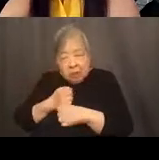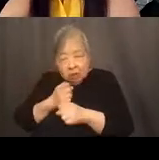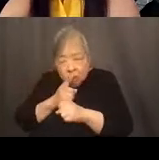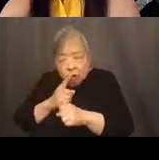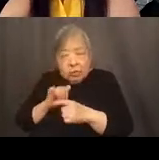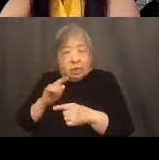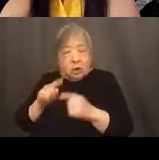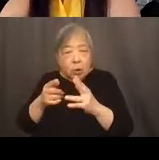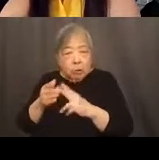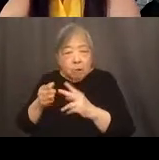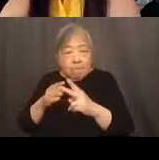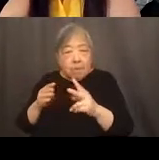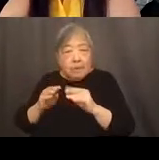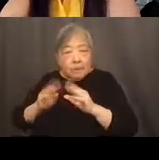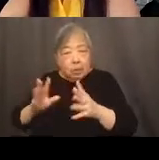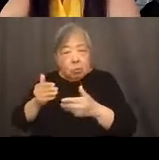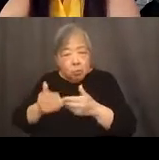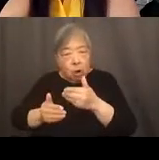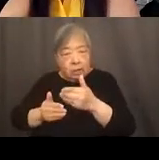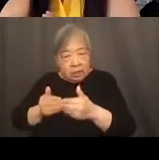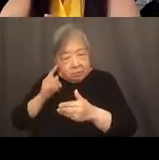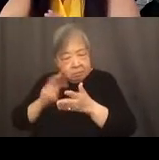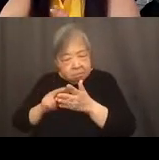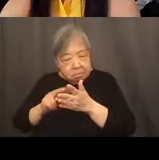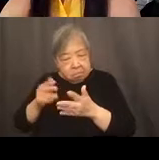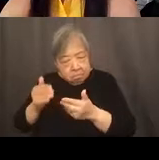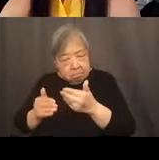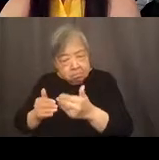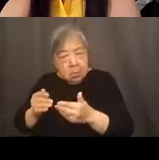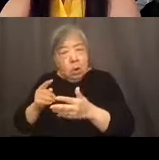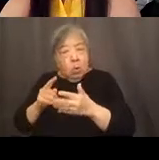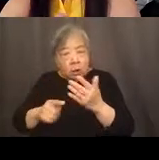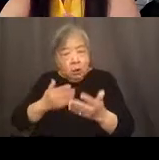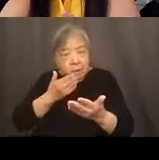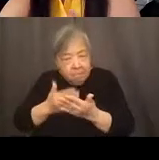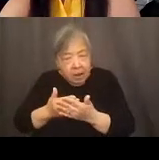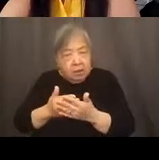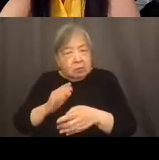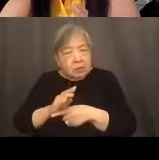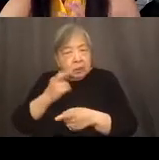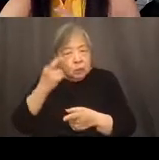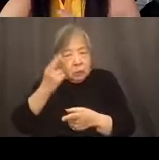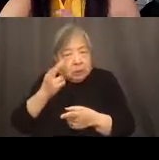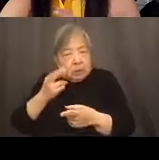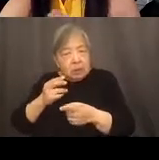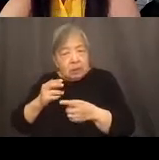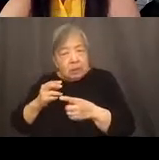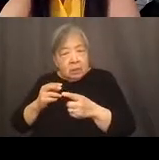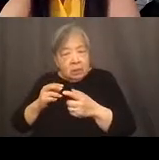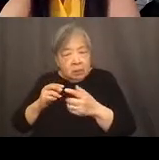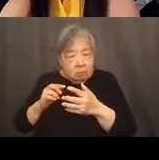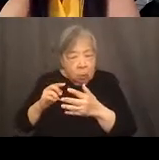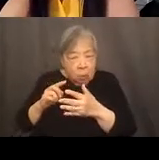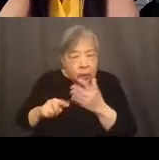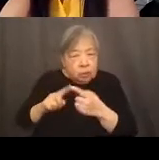deliberative process. To understand what are the valid business reasons to consider some factors in the screening